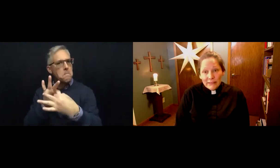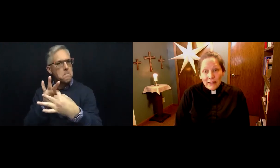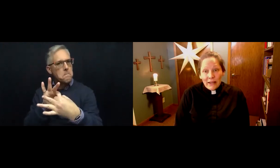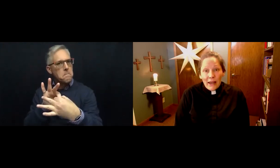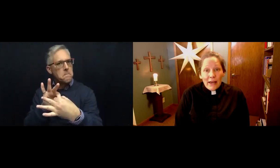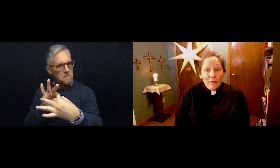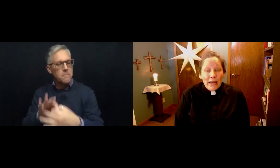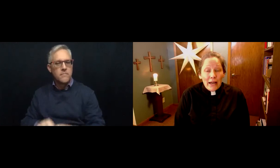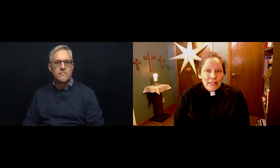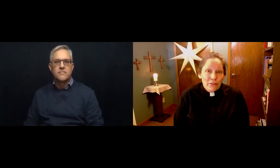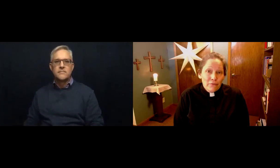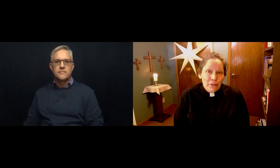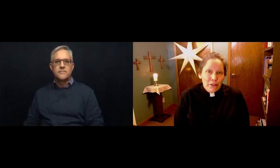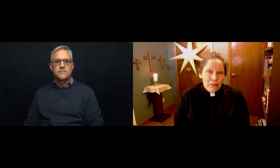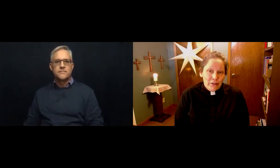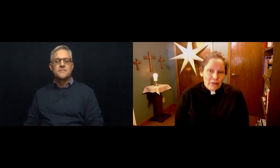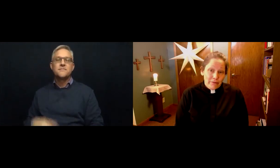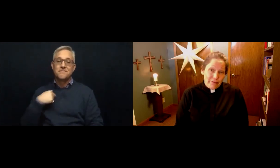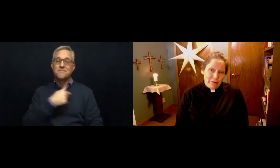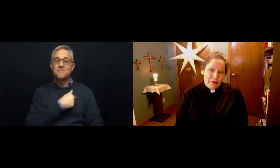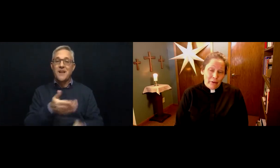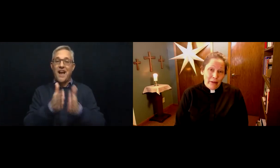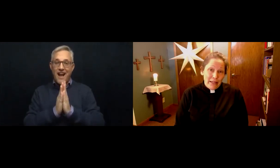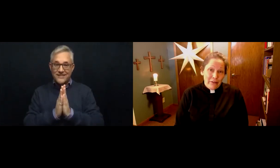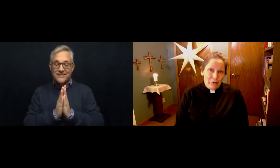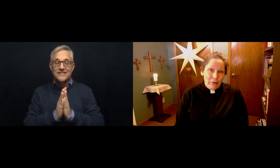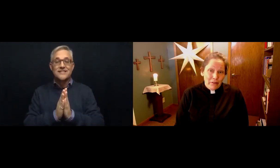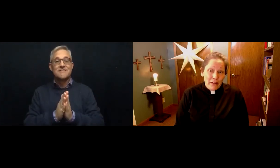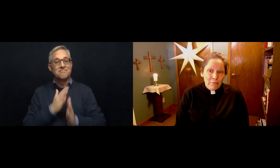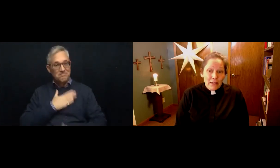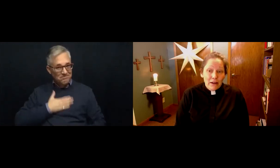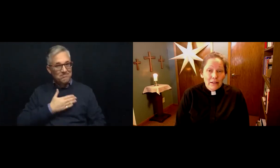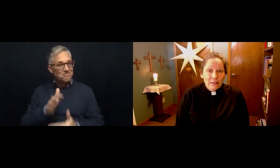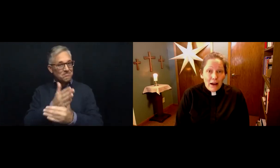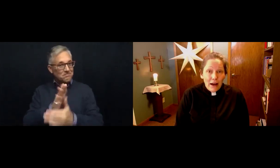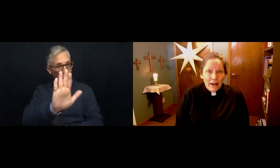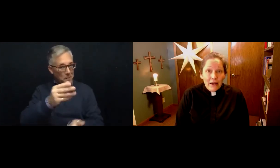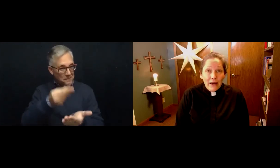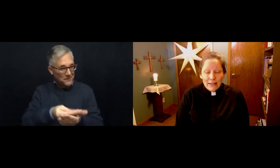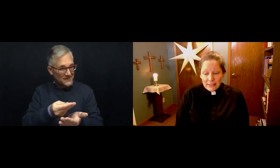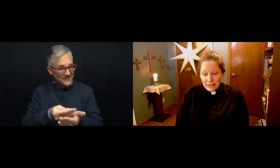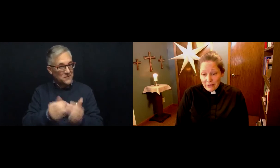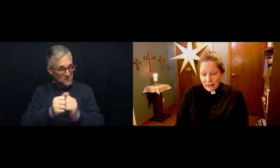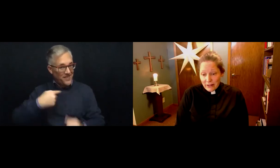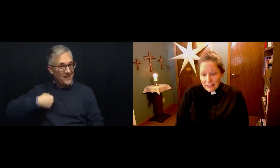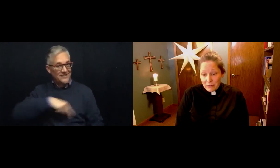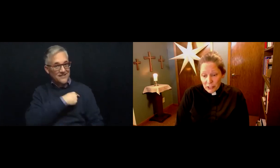And we ask you for some of your money here at Bread of Light because God has given us a mission.